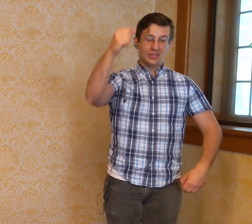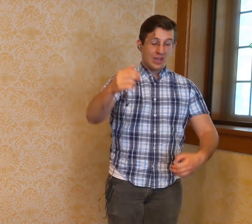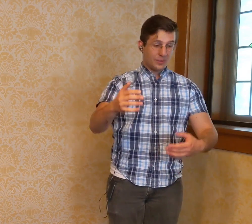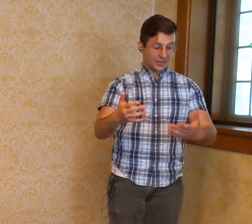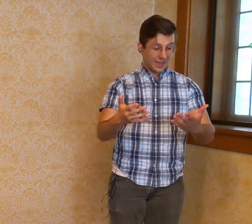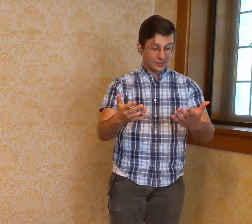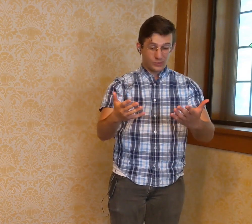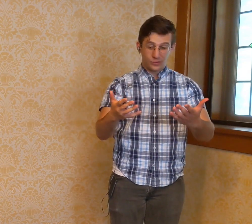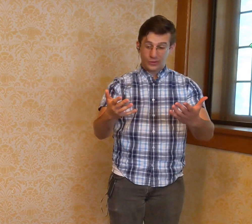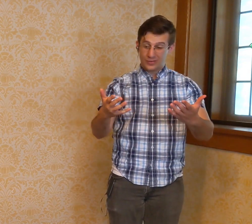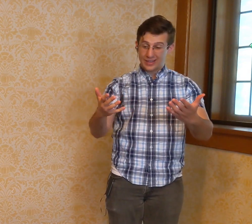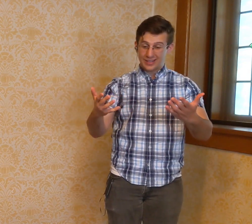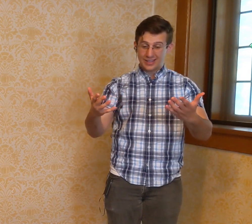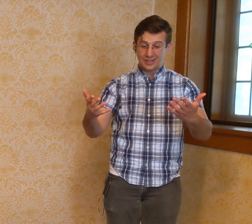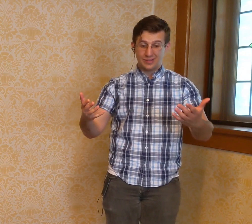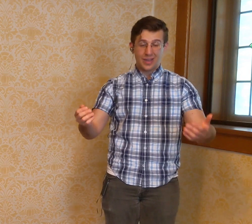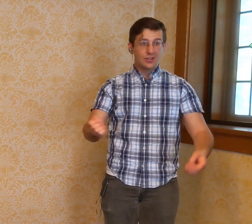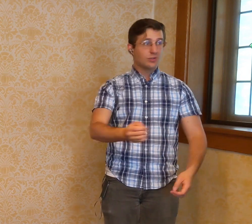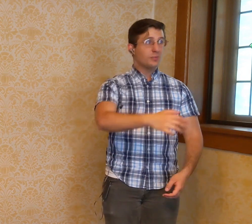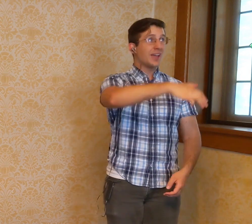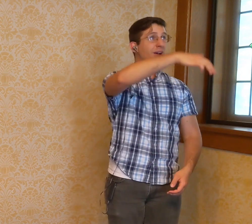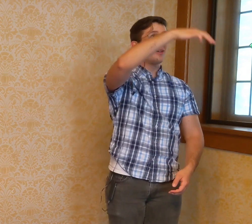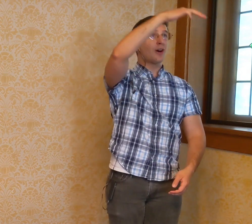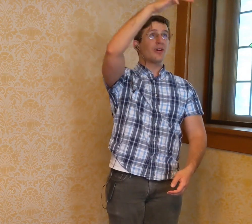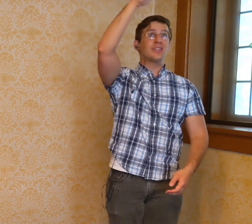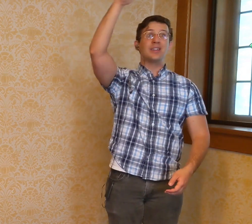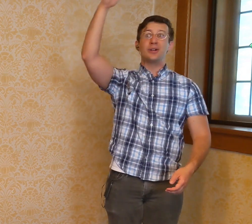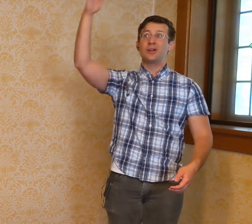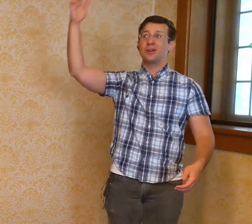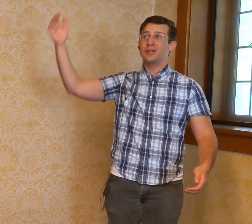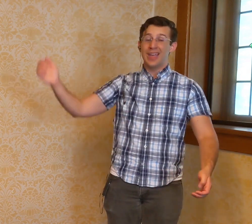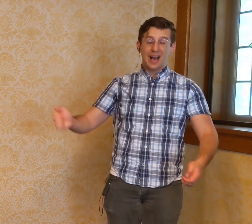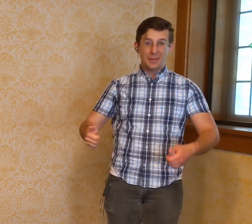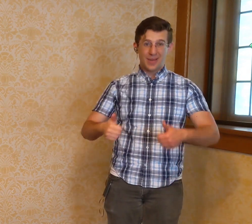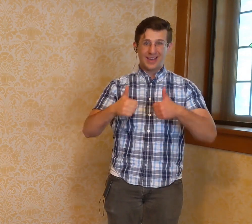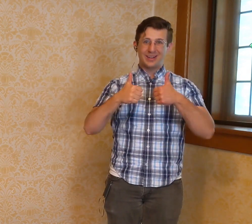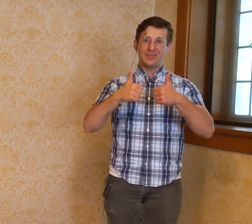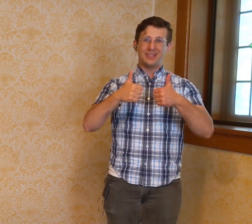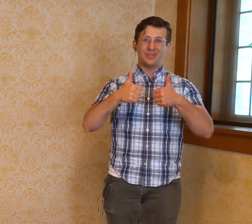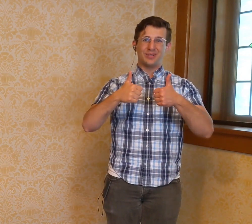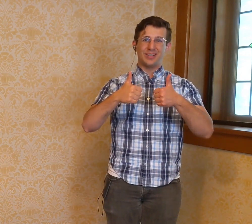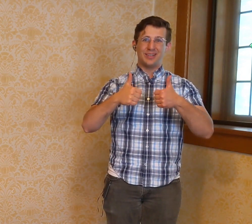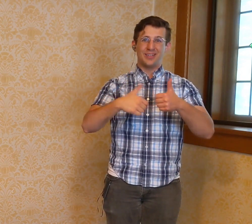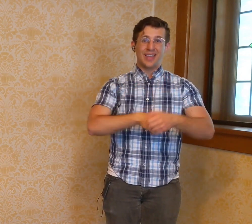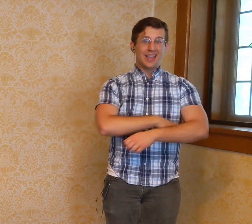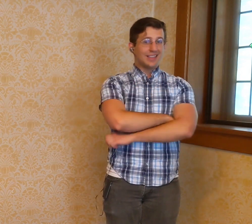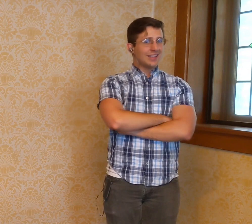with hands to serve and give, to make of all the earth a better place to live. The